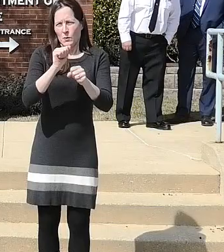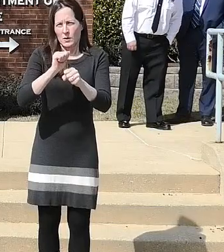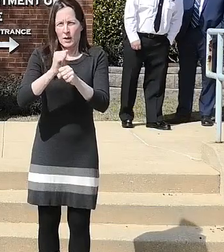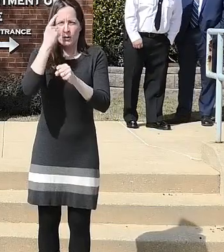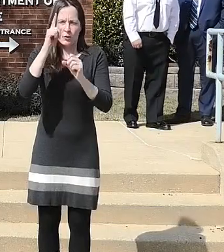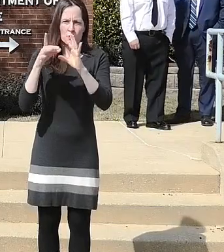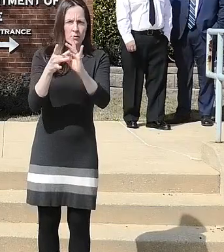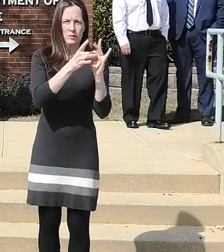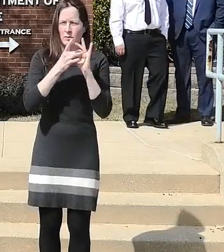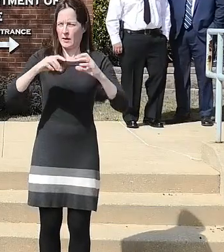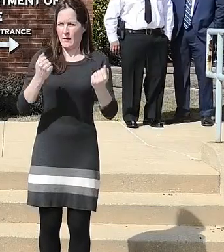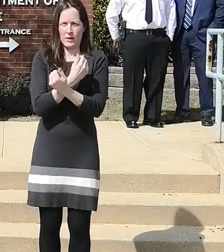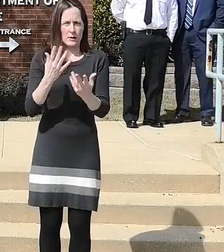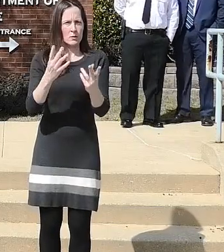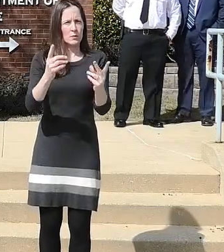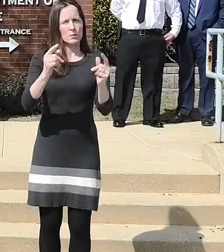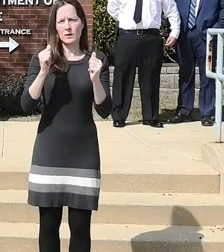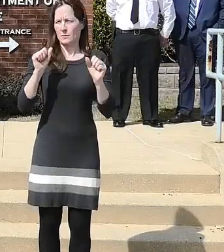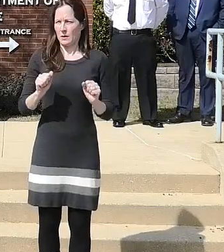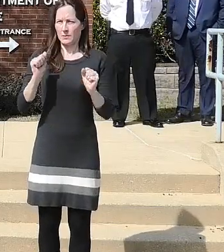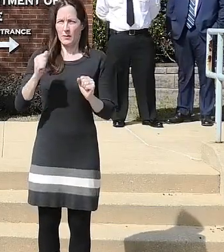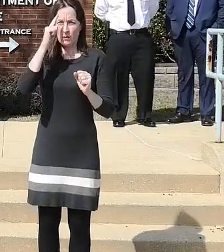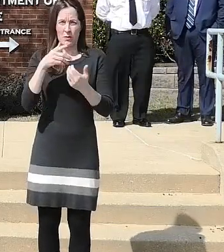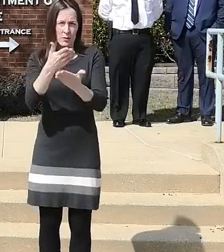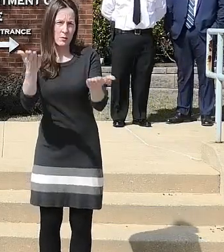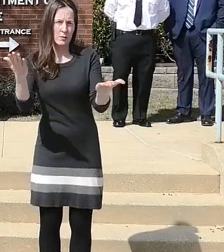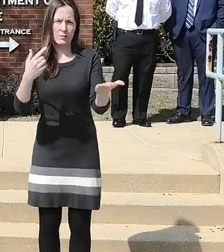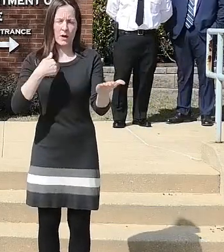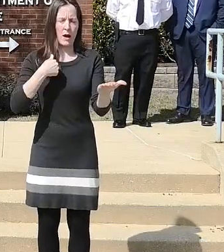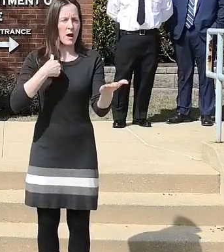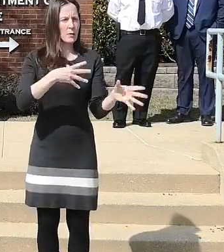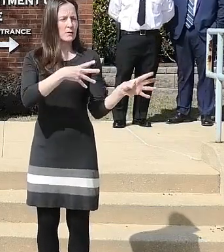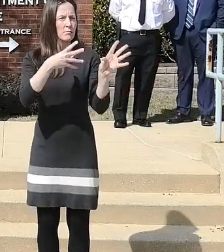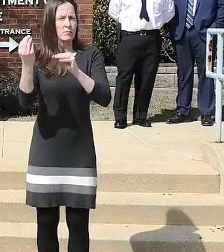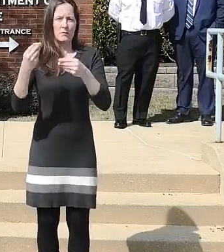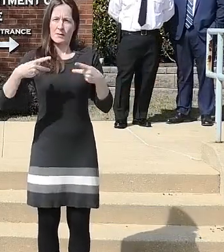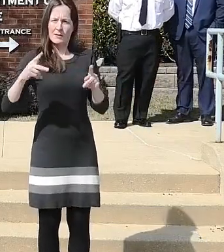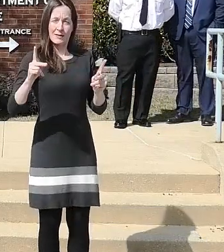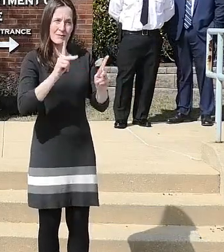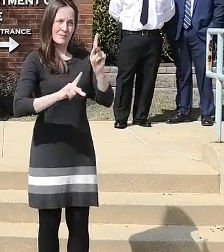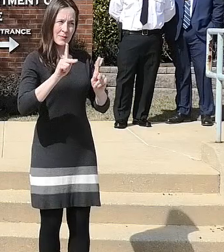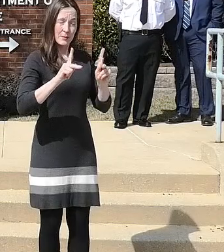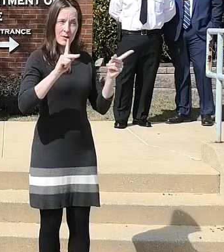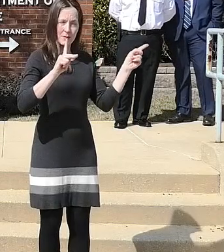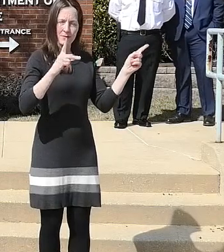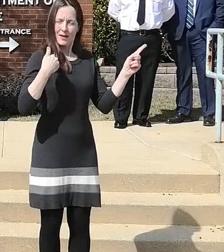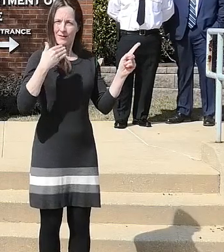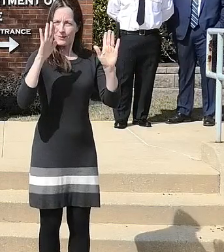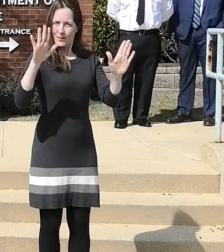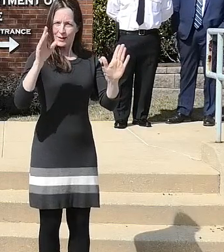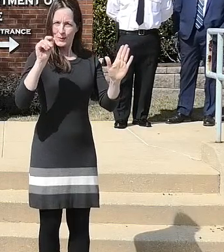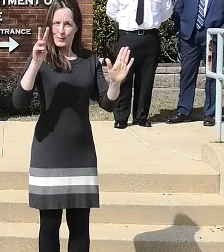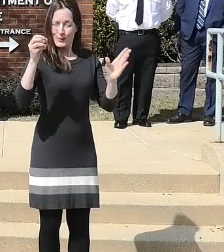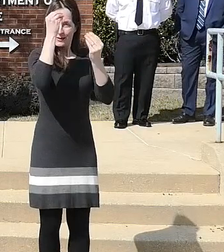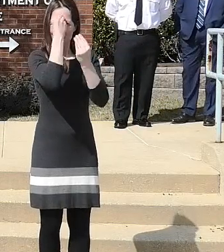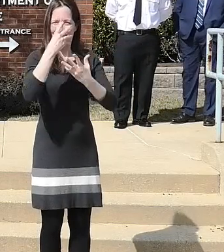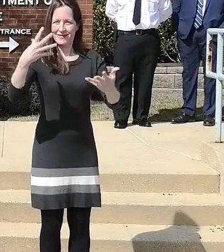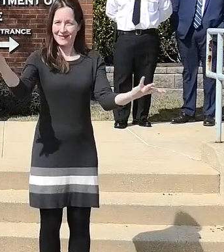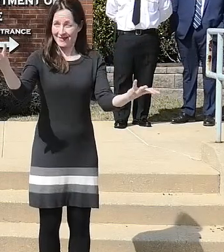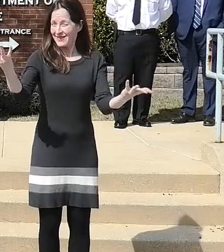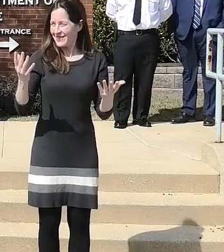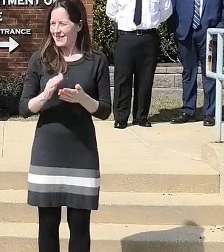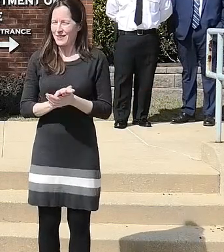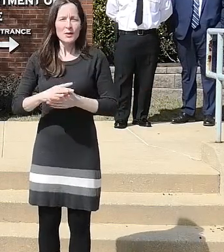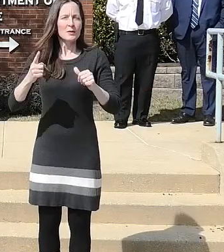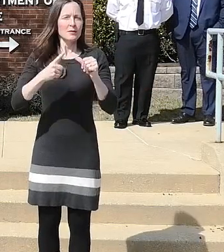all of you so i'm going to get out of the way and let the folks who have the good information about our great news um give that to you so first